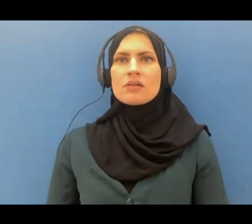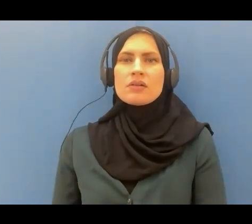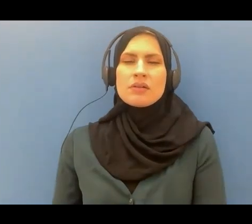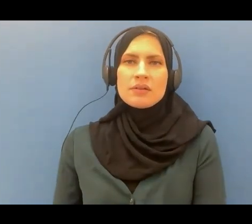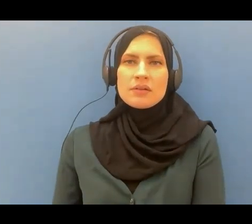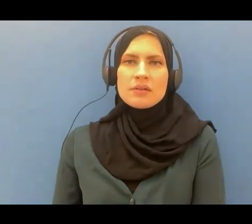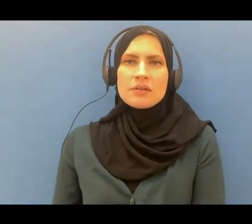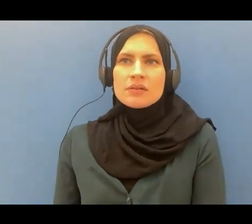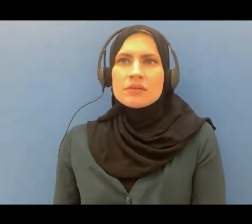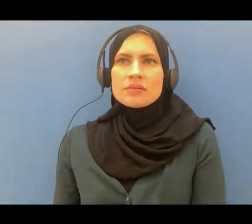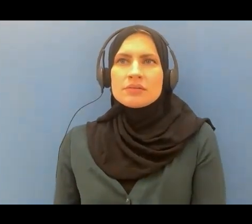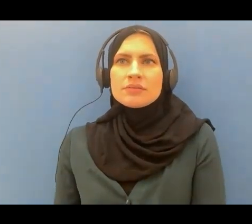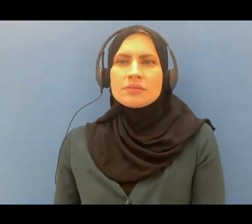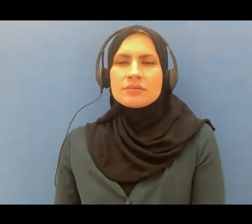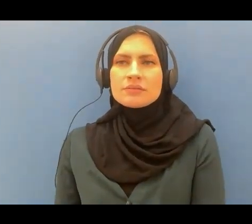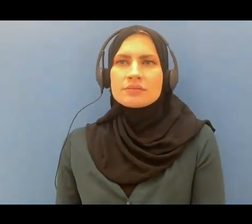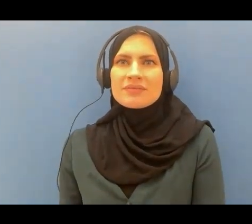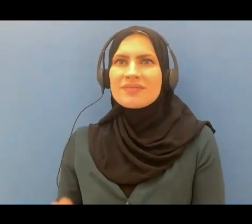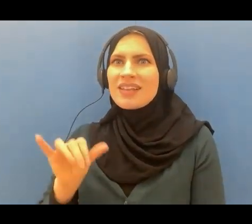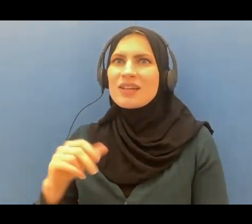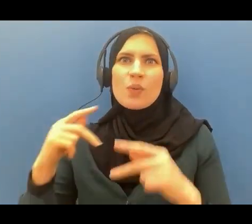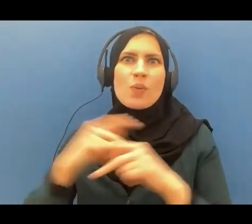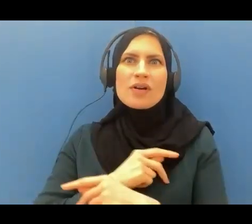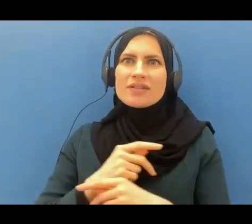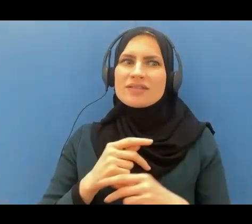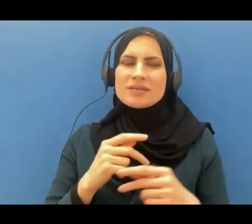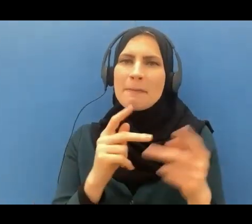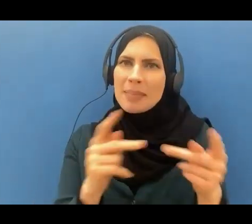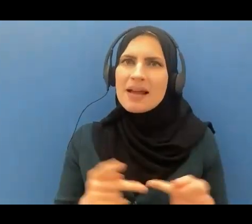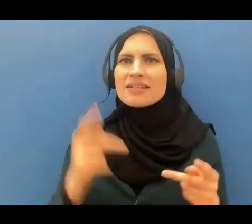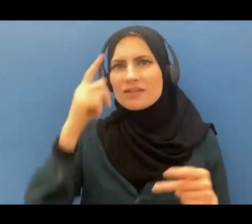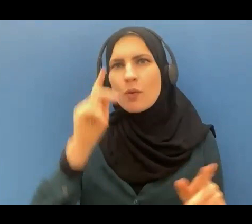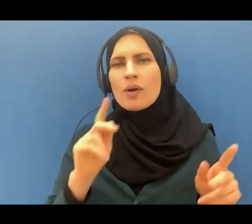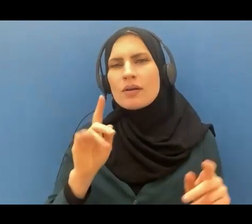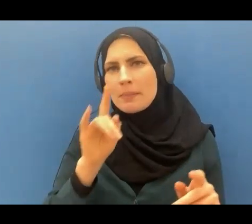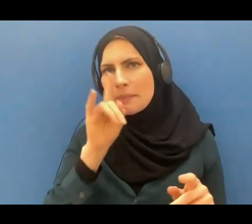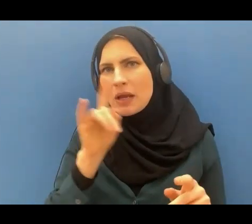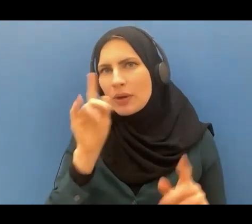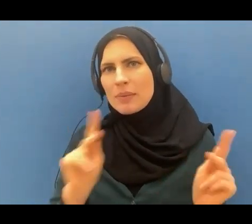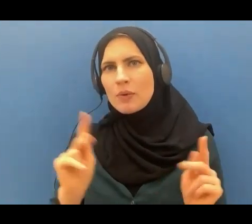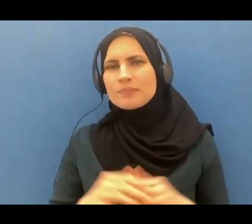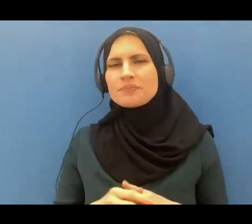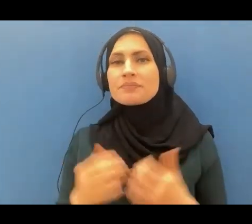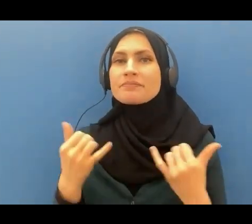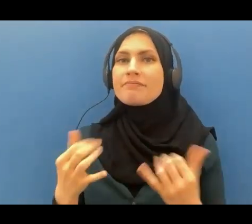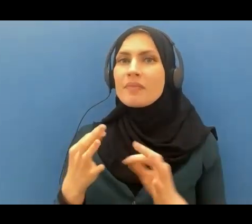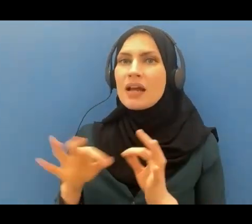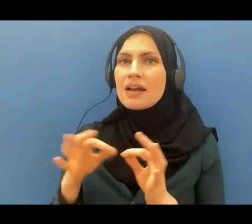and this is the worst abode for the arrogant ones as 73 and those